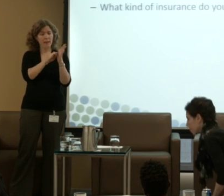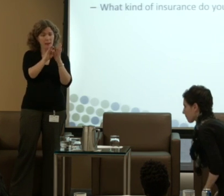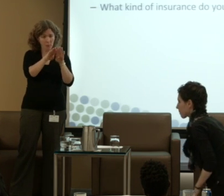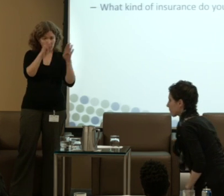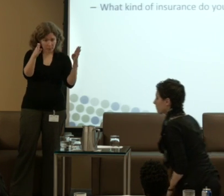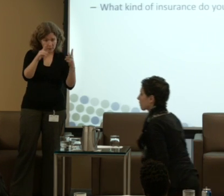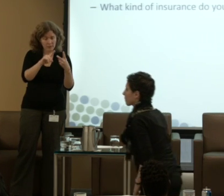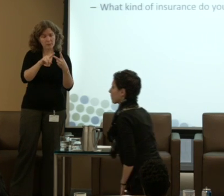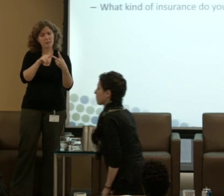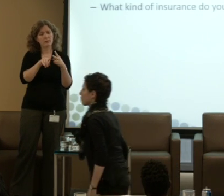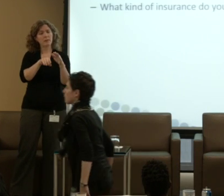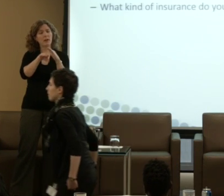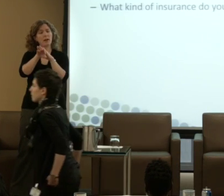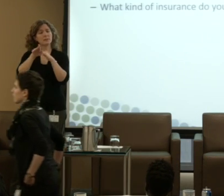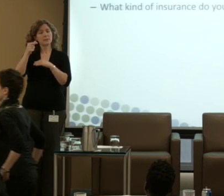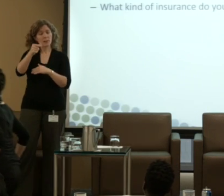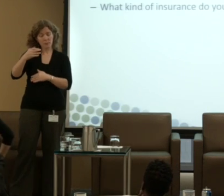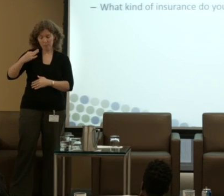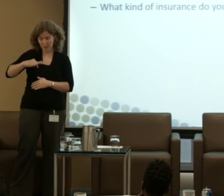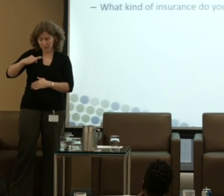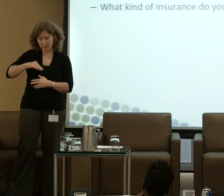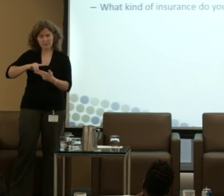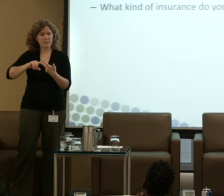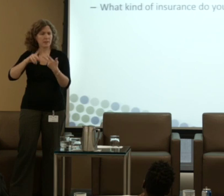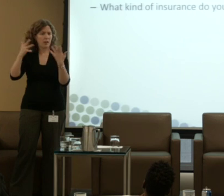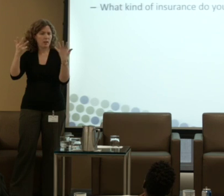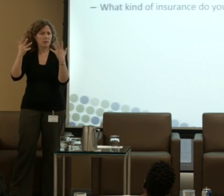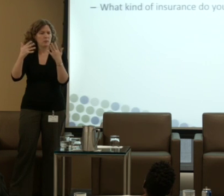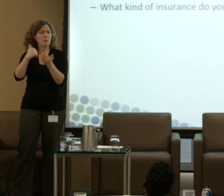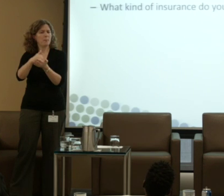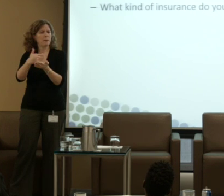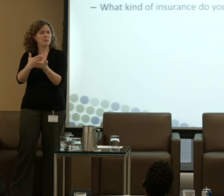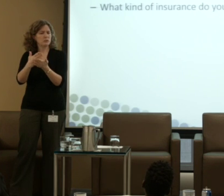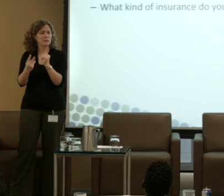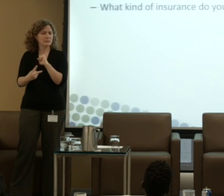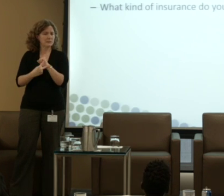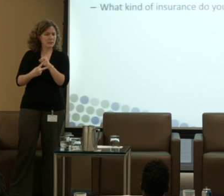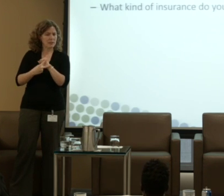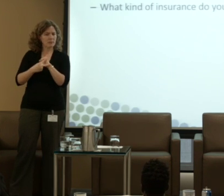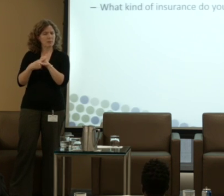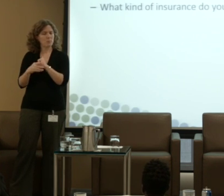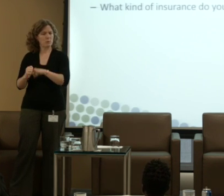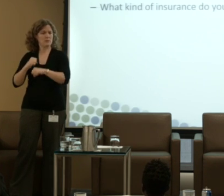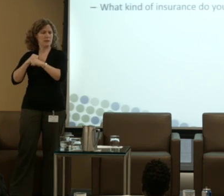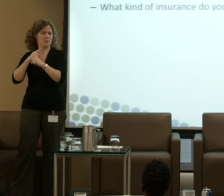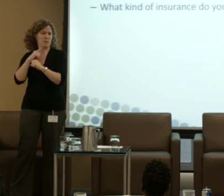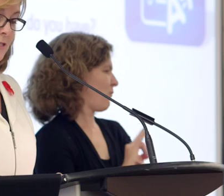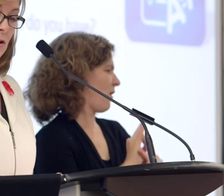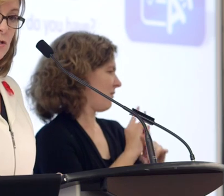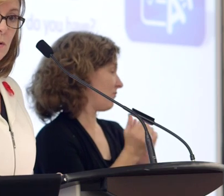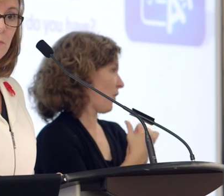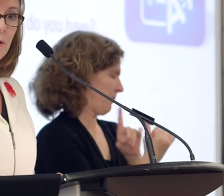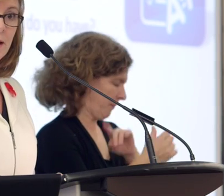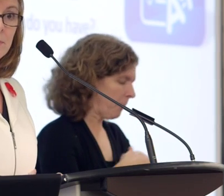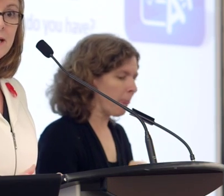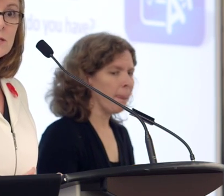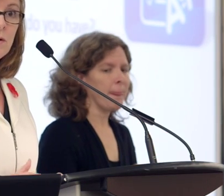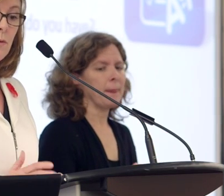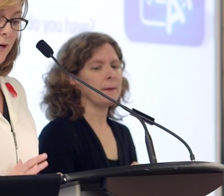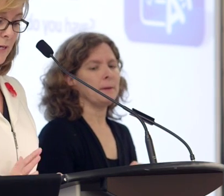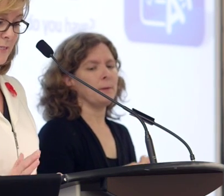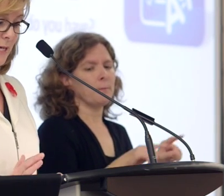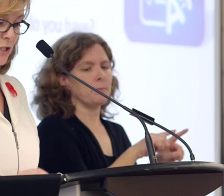account, access government benefits to how to budget, save and protect yourself from fraud. It's also a